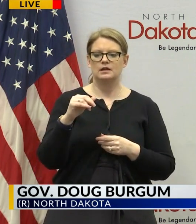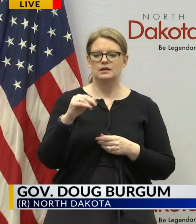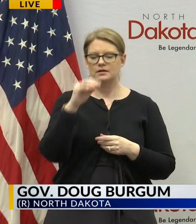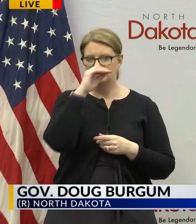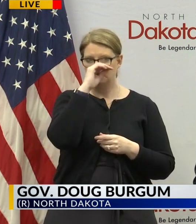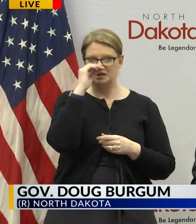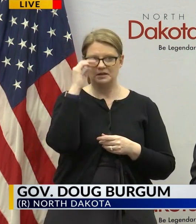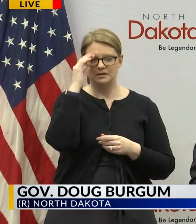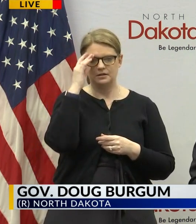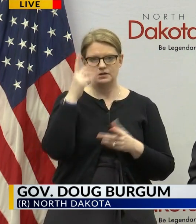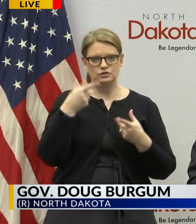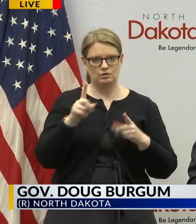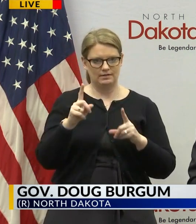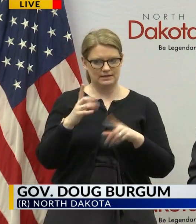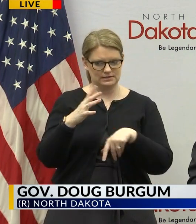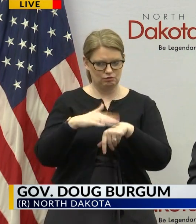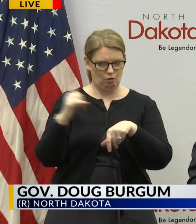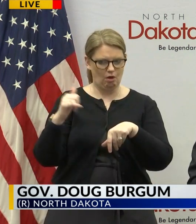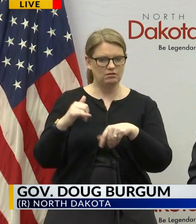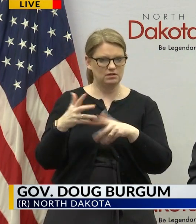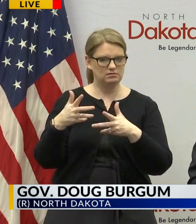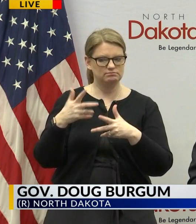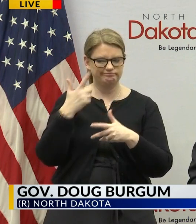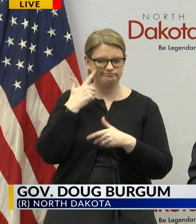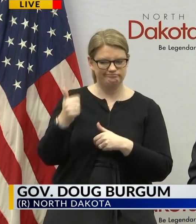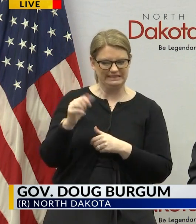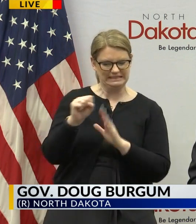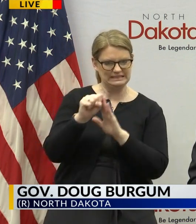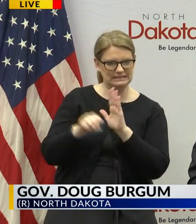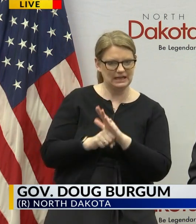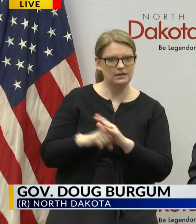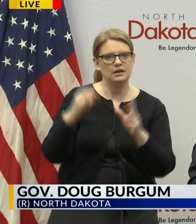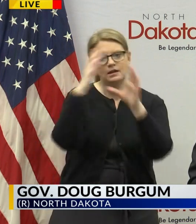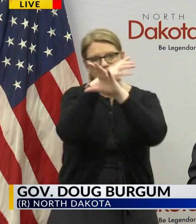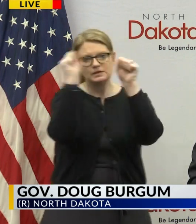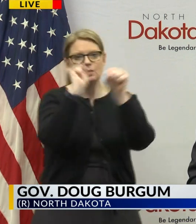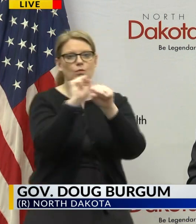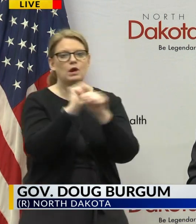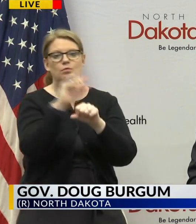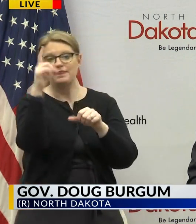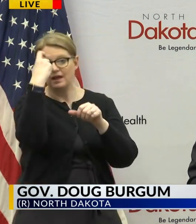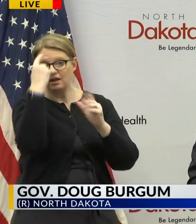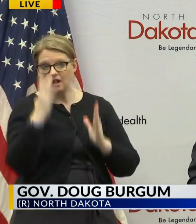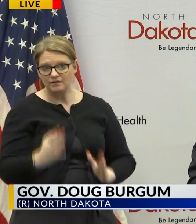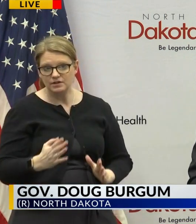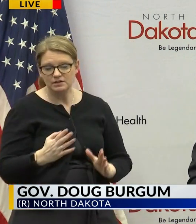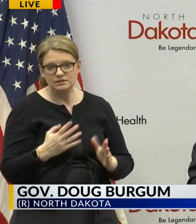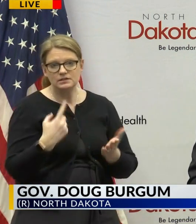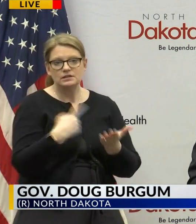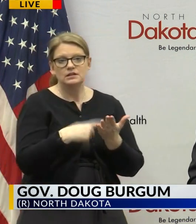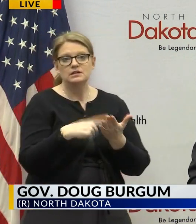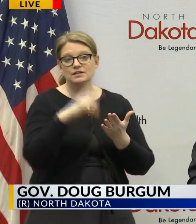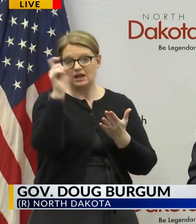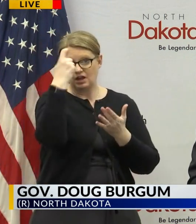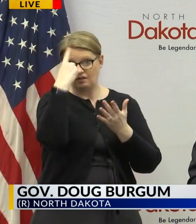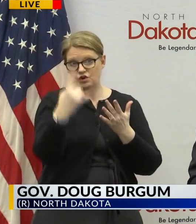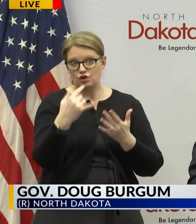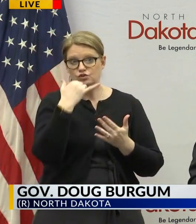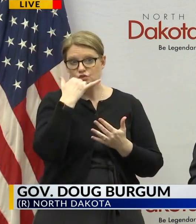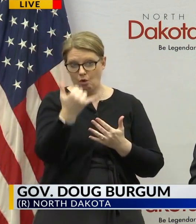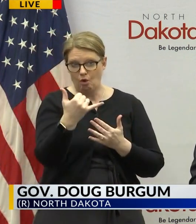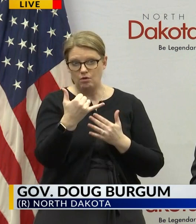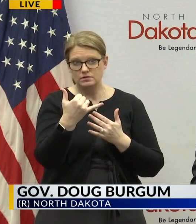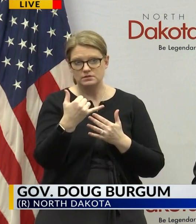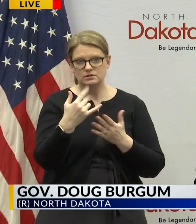that uh during this call and again uh the president said we are working with the governors uh he referenced his governor's calls which they're having